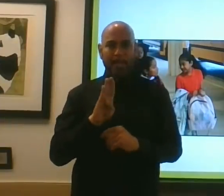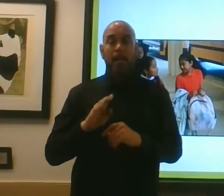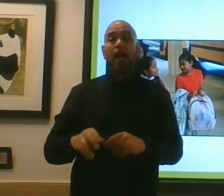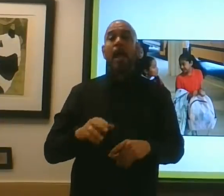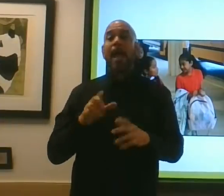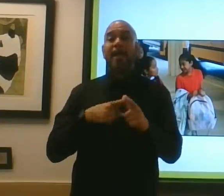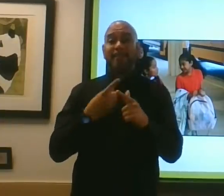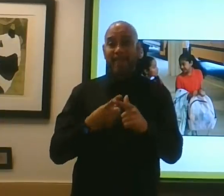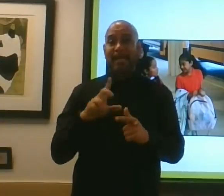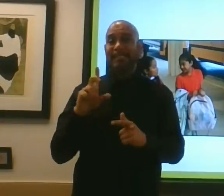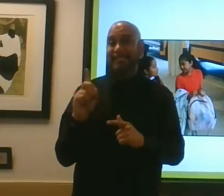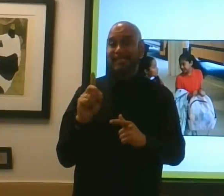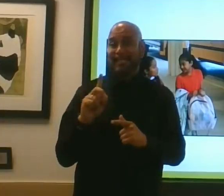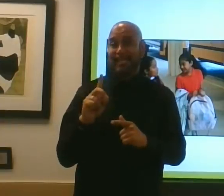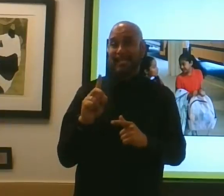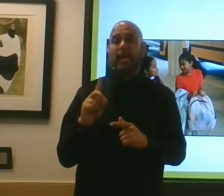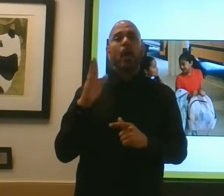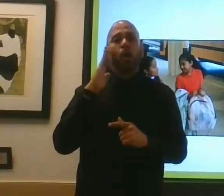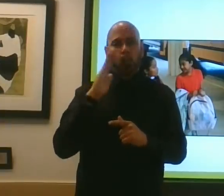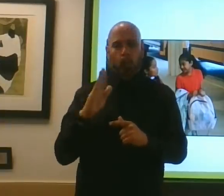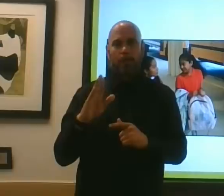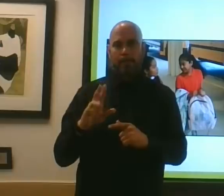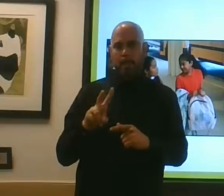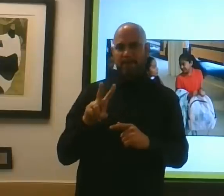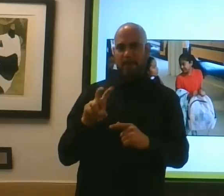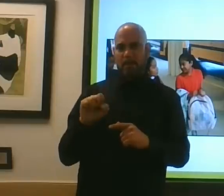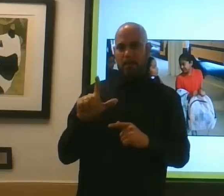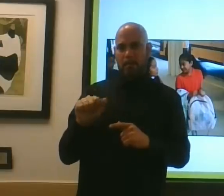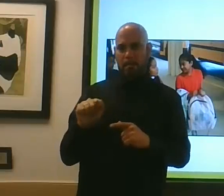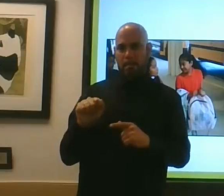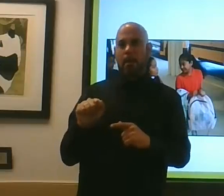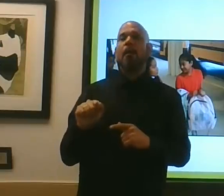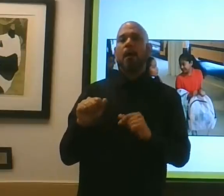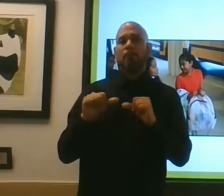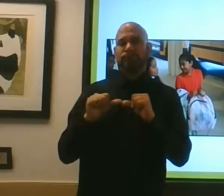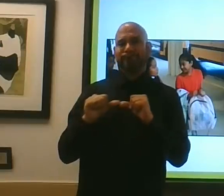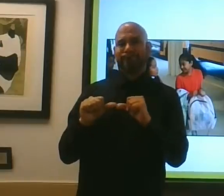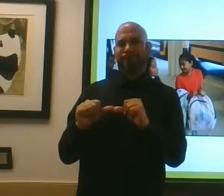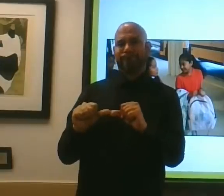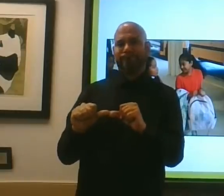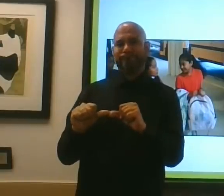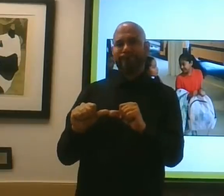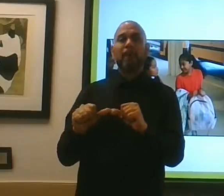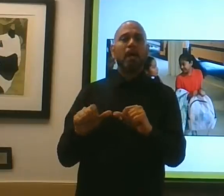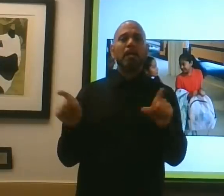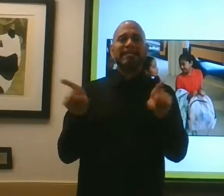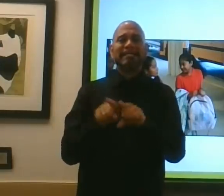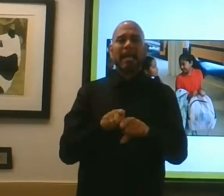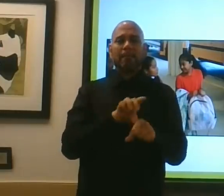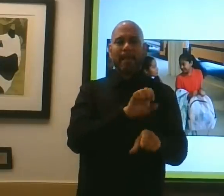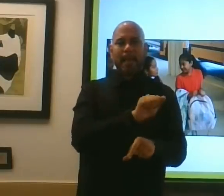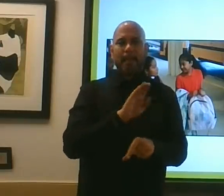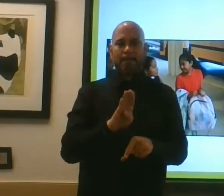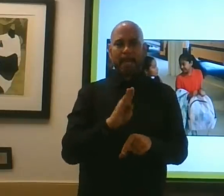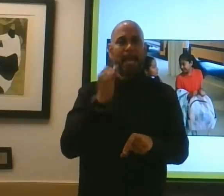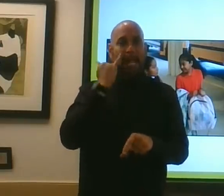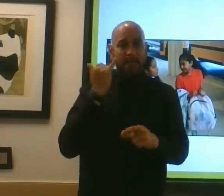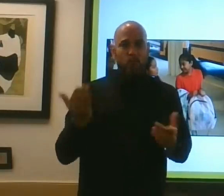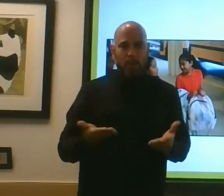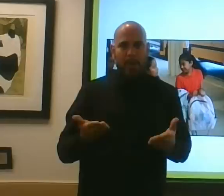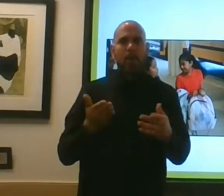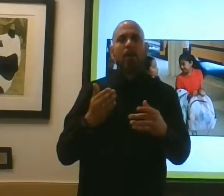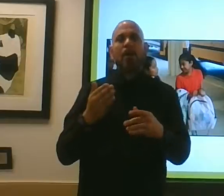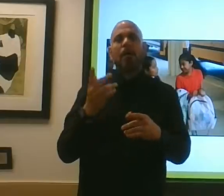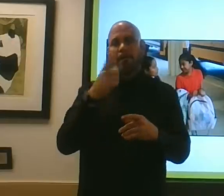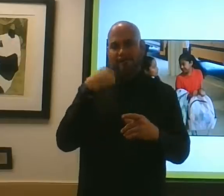Virtual Learning Academy will run concurrently with options, primarily option A and B if we're here face